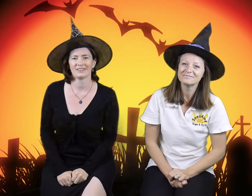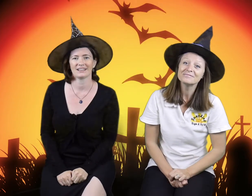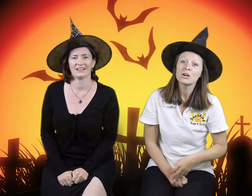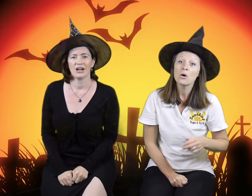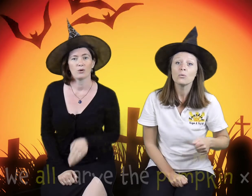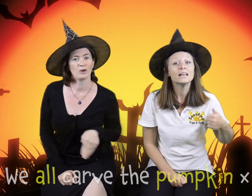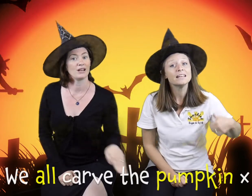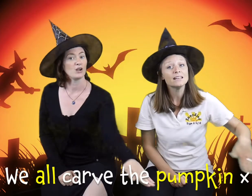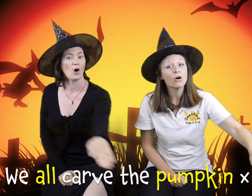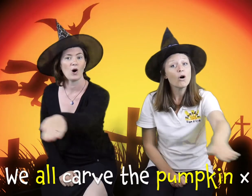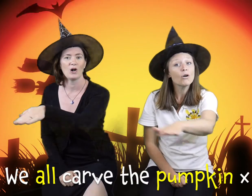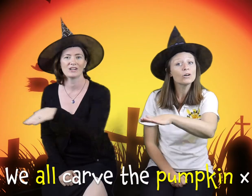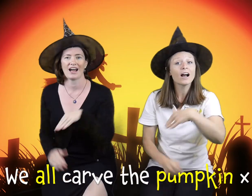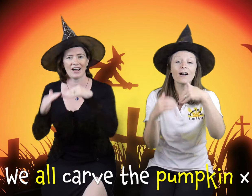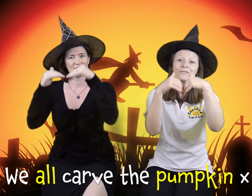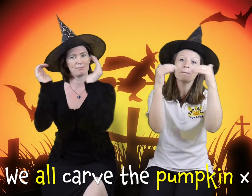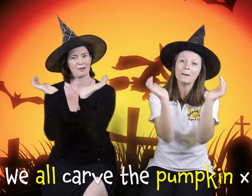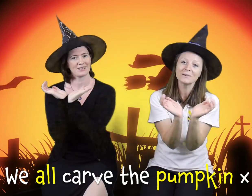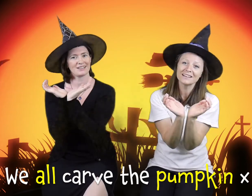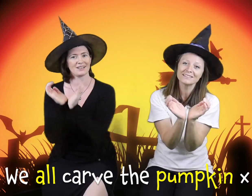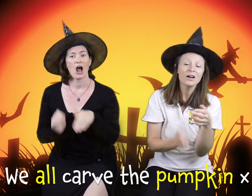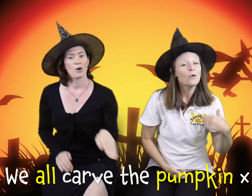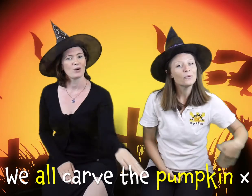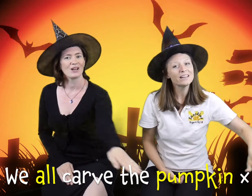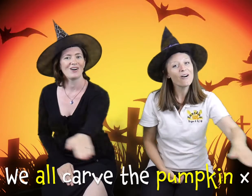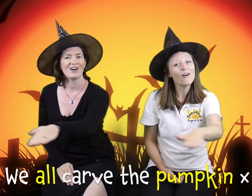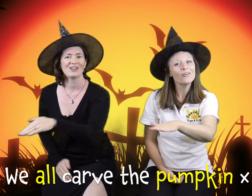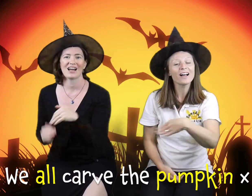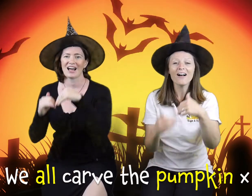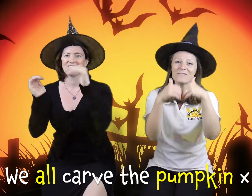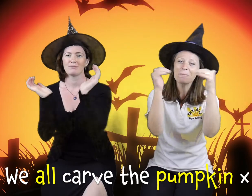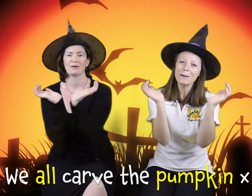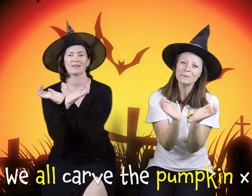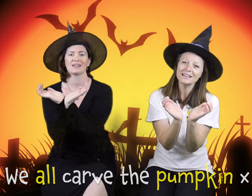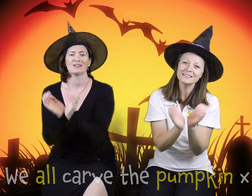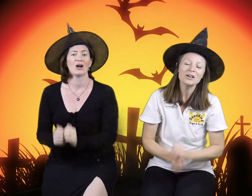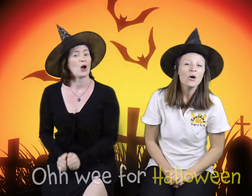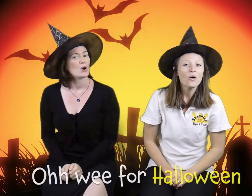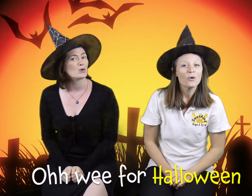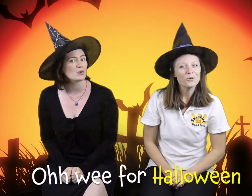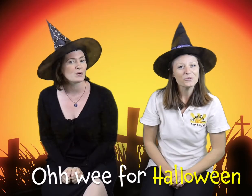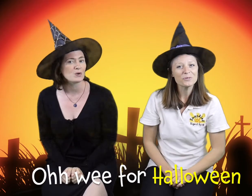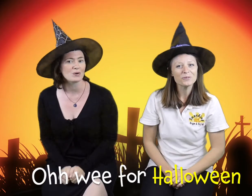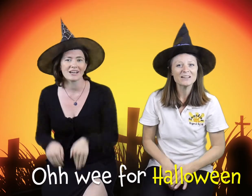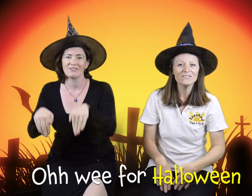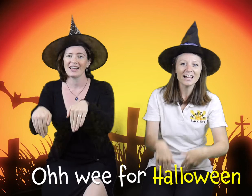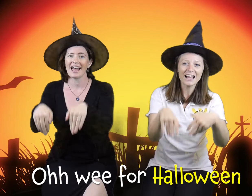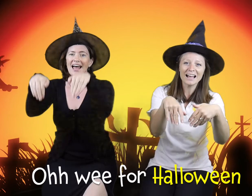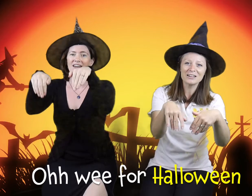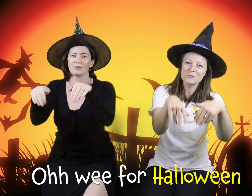We all carve the pumpkin, we all carve the pumpkin Ooh-wee for Halloween,